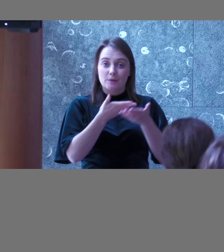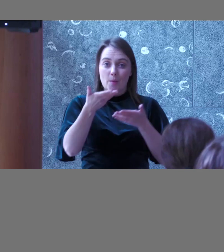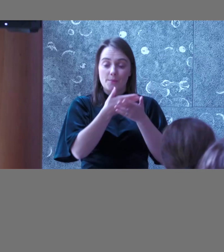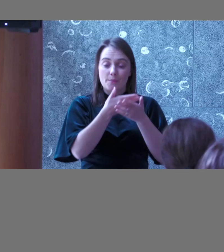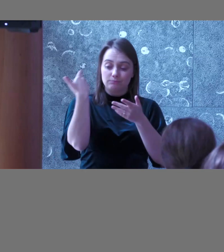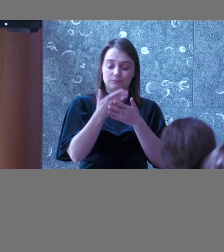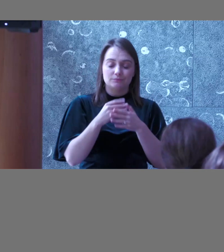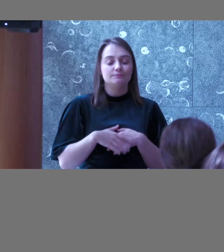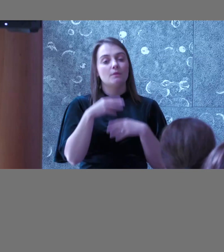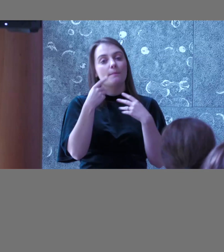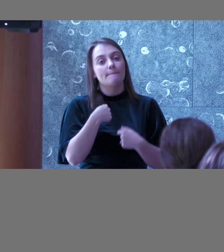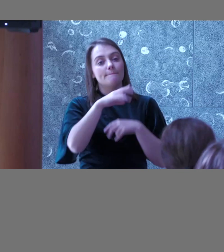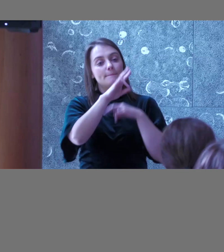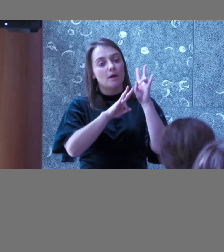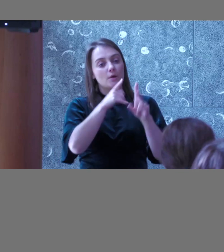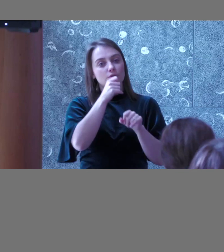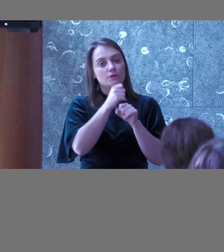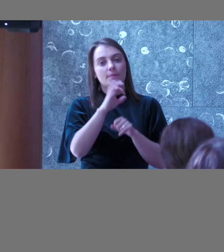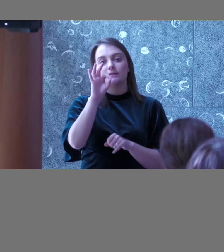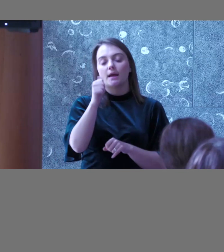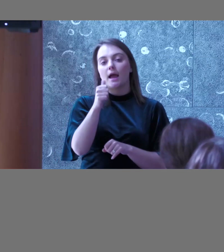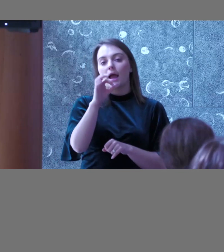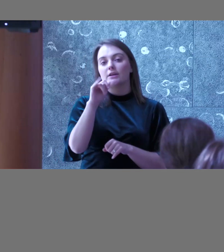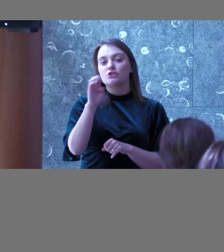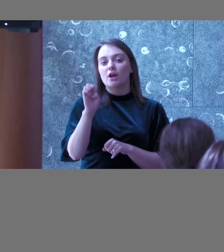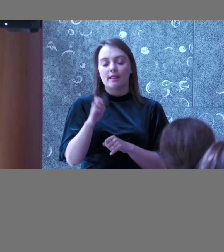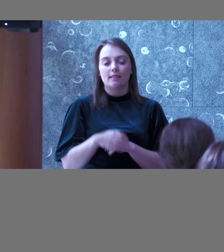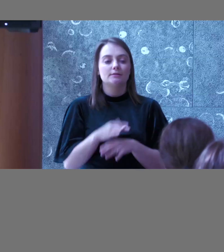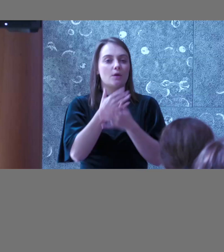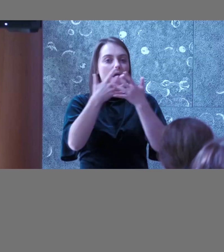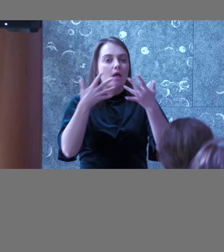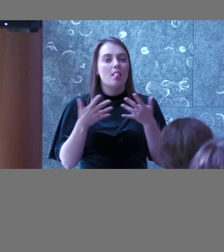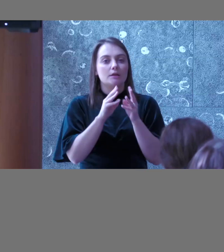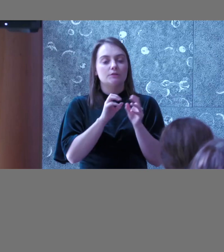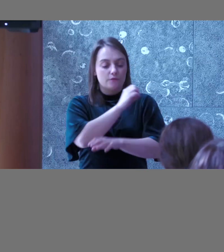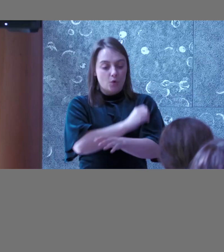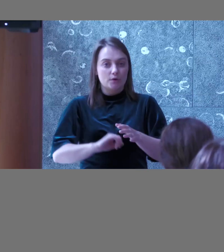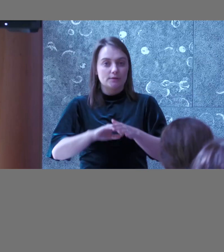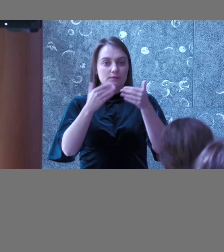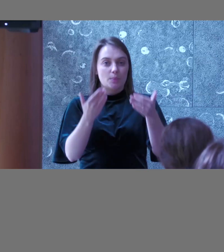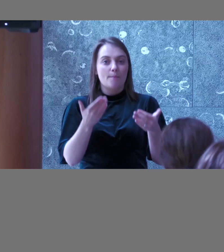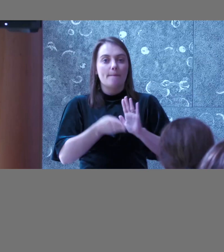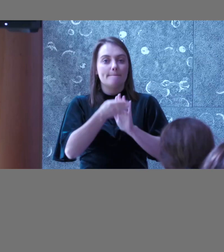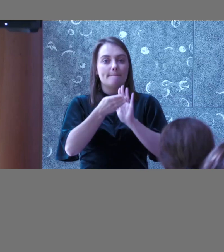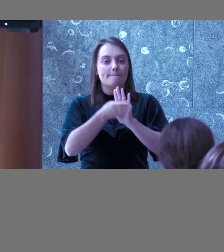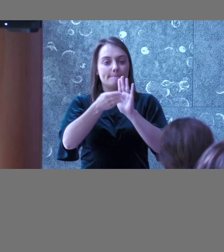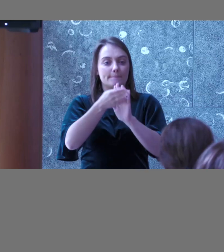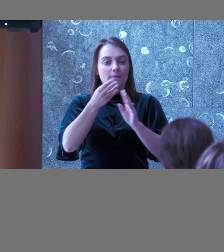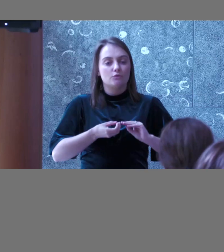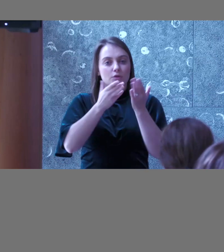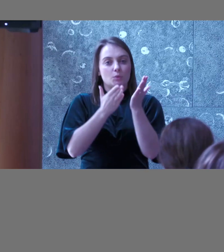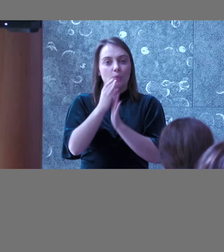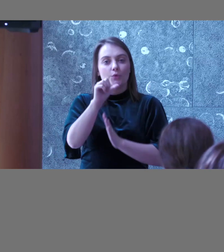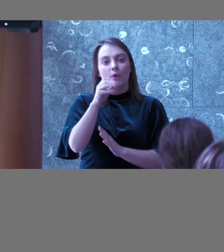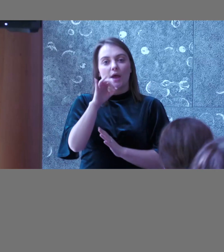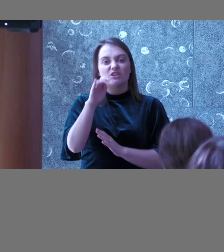and my question is around agile so obviously a lot of organisations nowadays are building software in an agile fashion you have